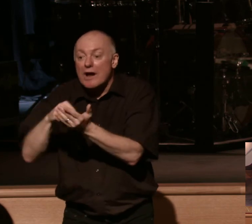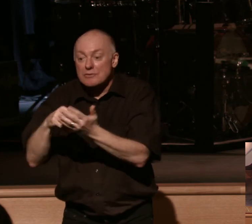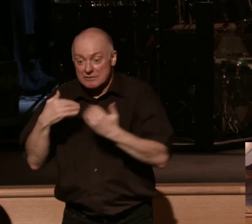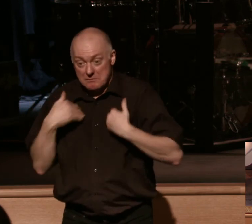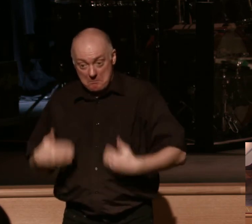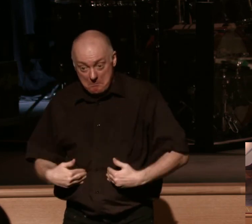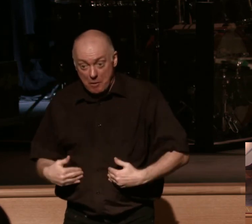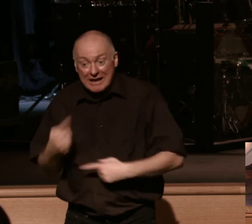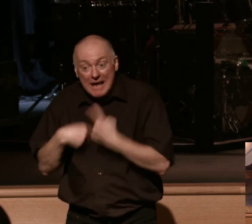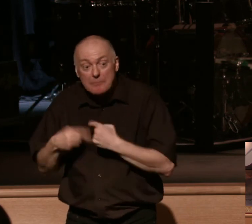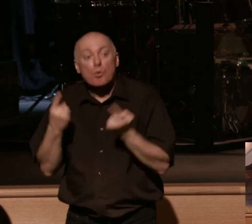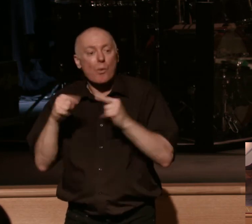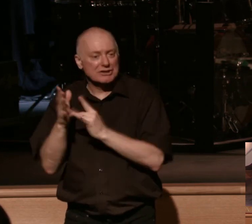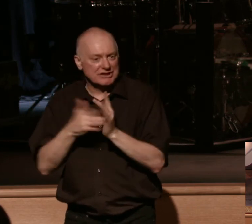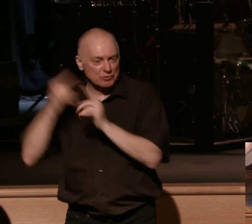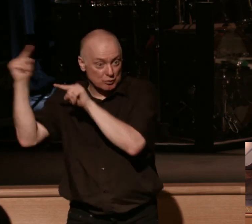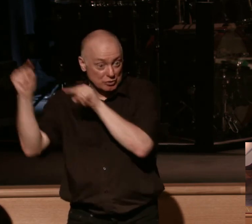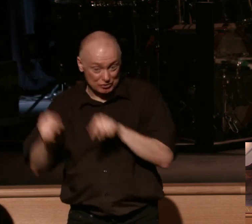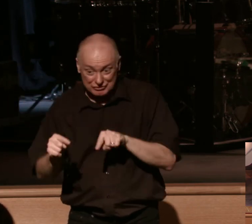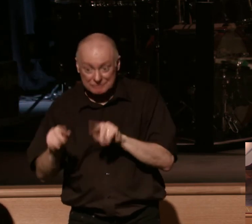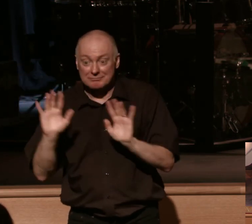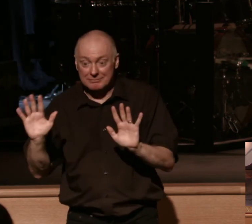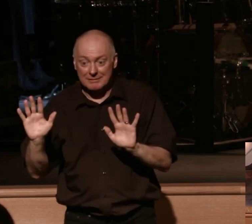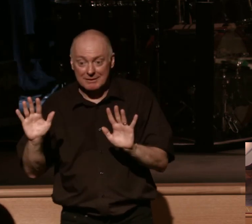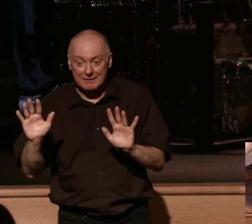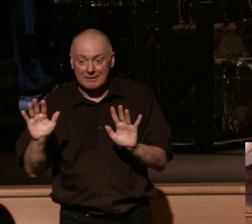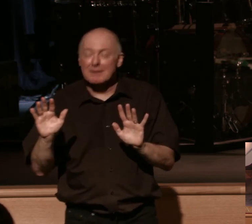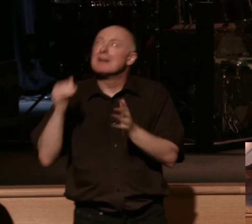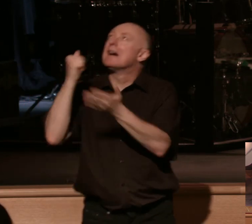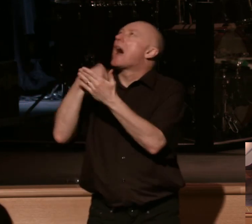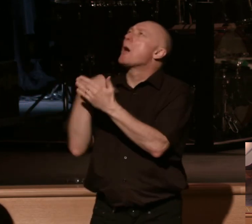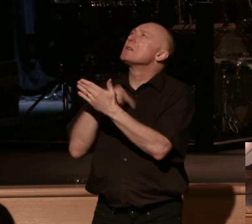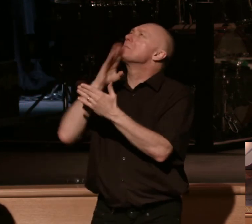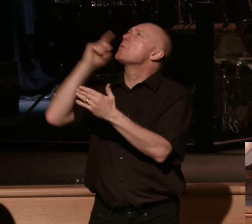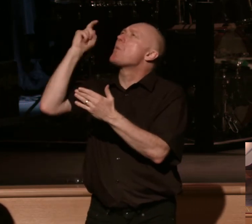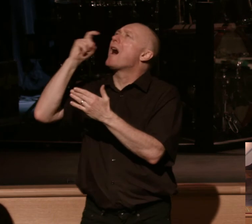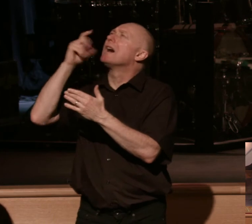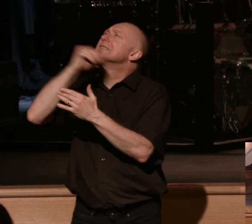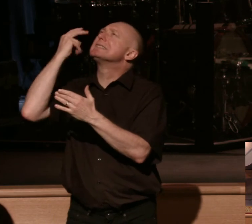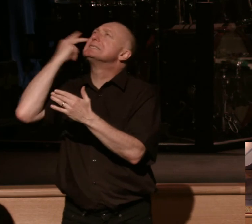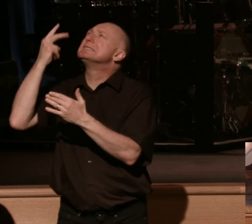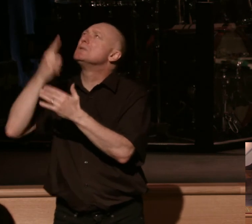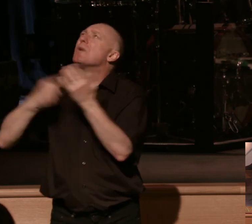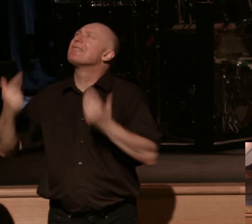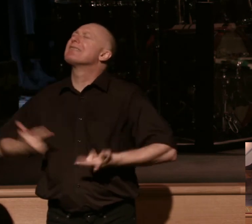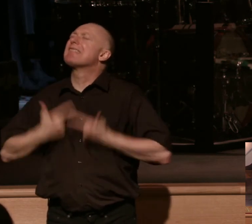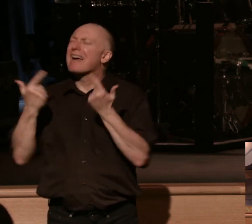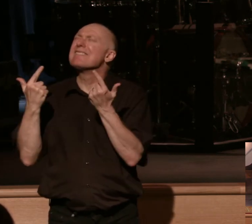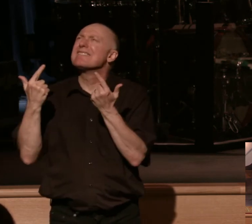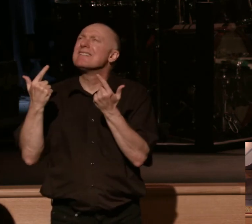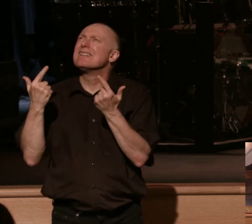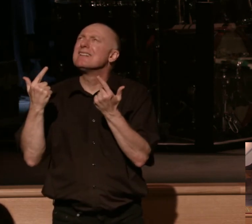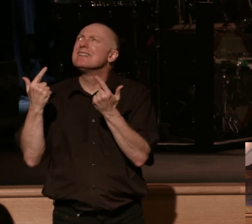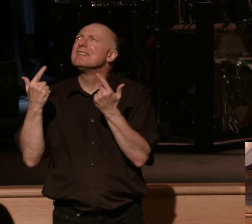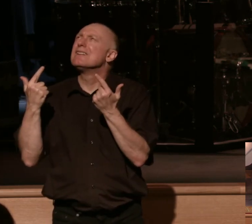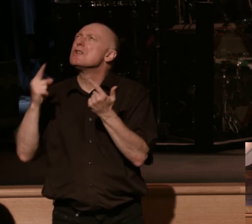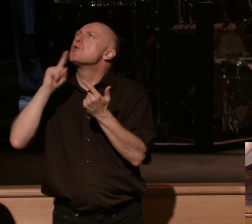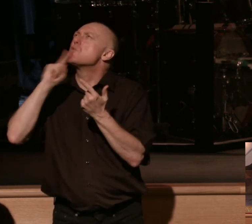returns oh let's help us to be wise help us to live help us to see what this life is really about